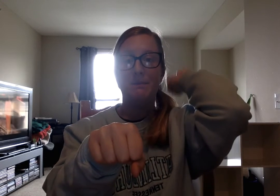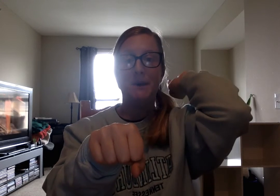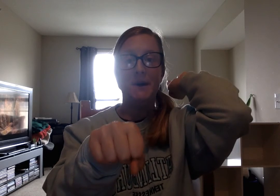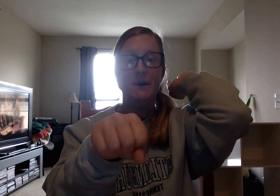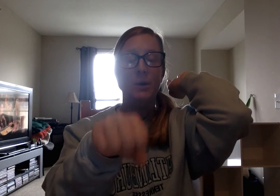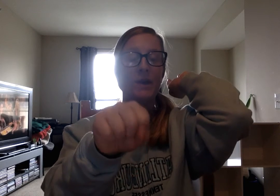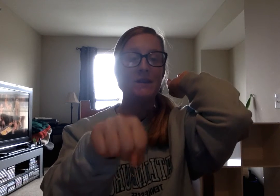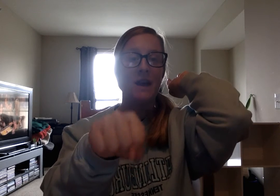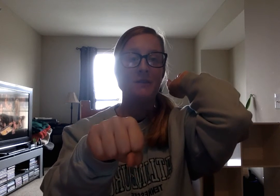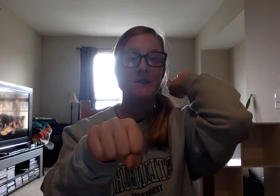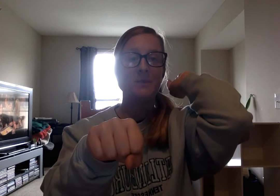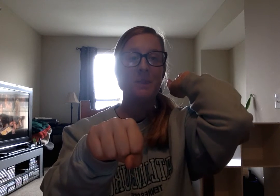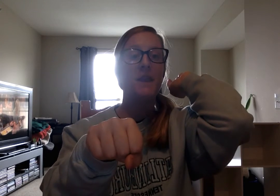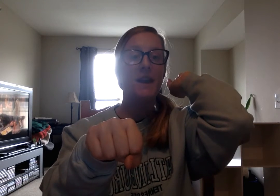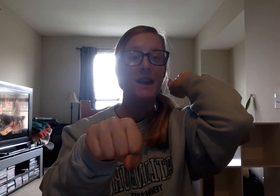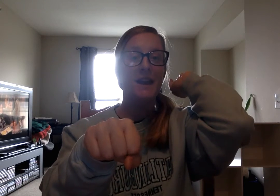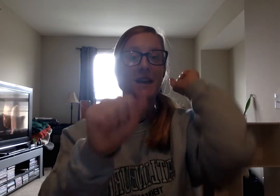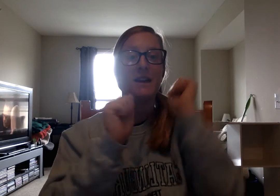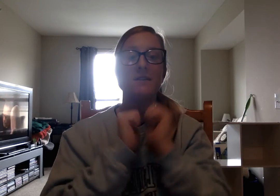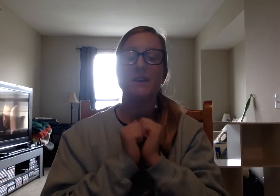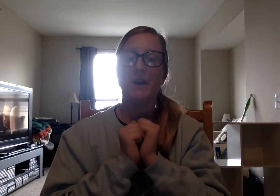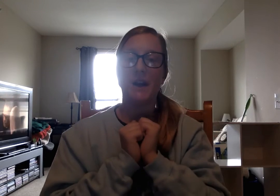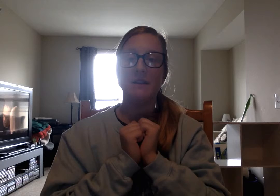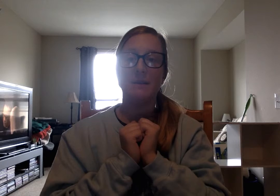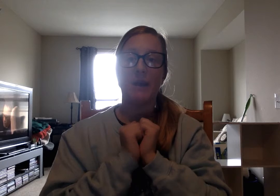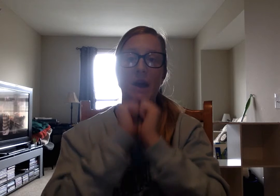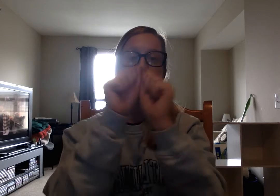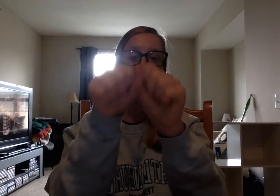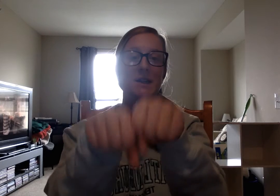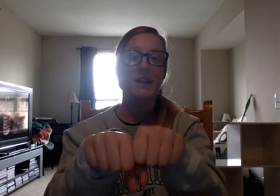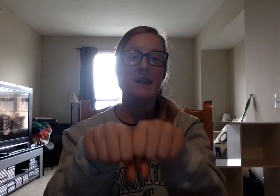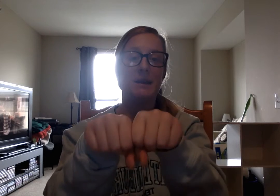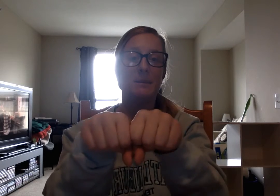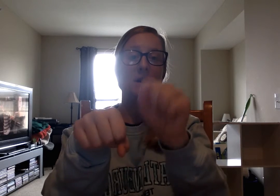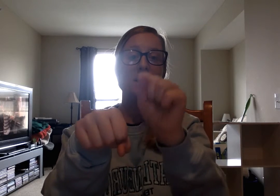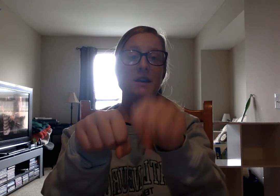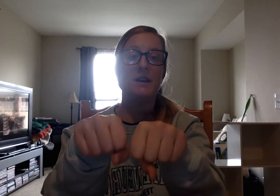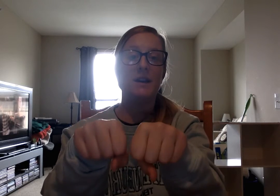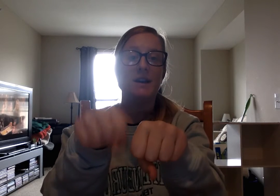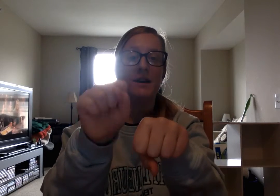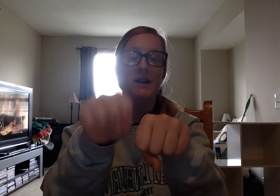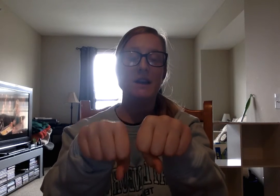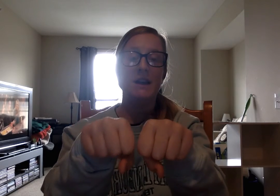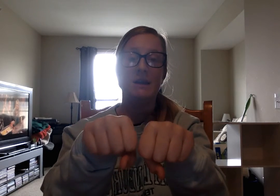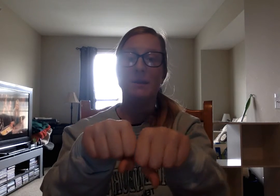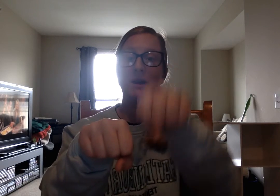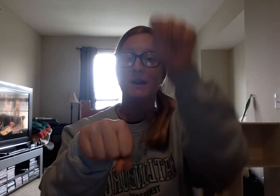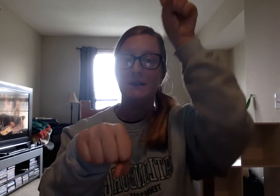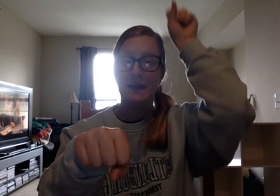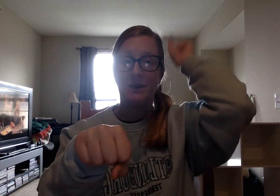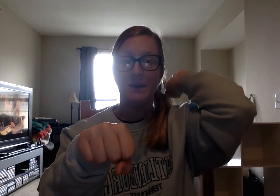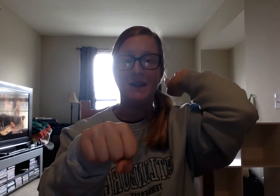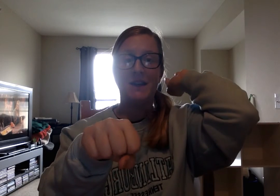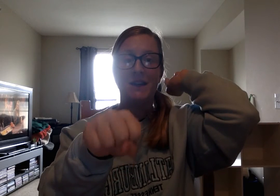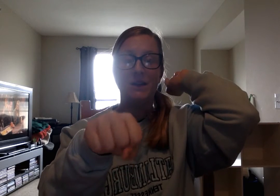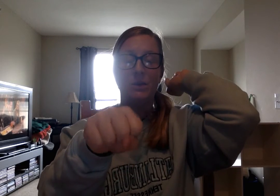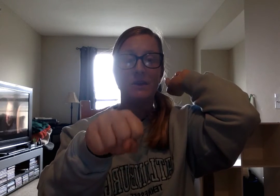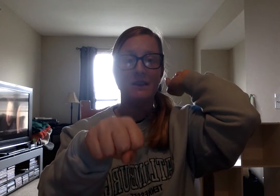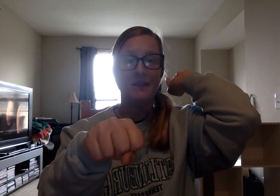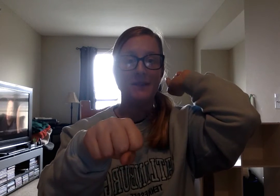p. What's left? Ig. Very nice. And my last one. Kim. K. Im. Take away k. What's left?